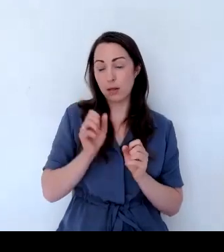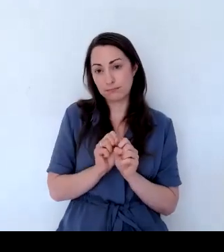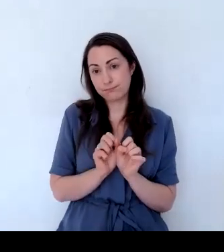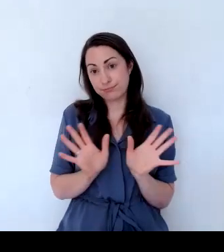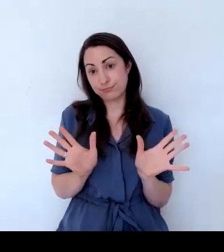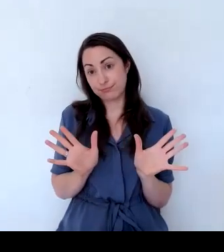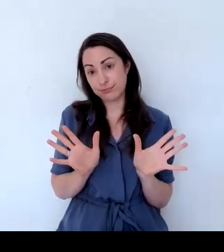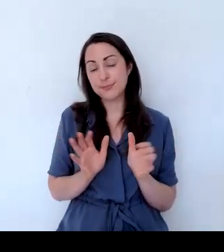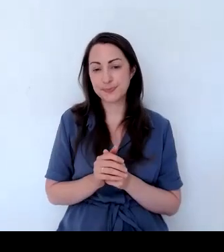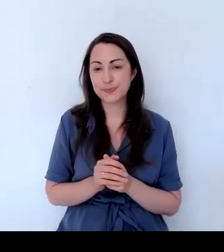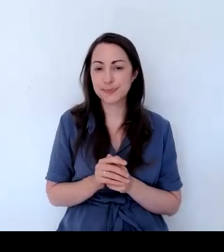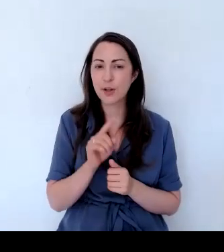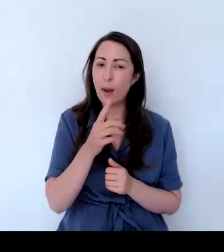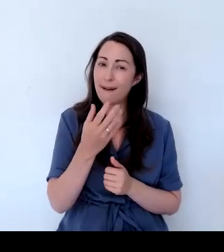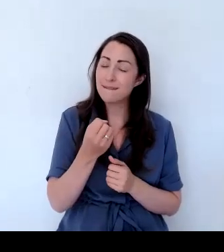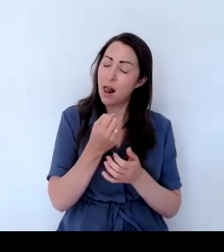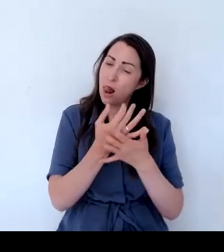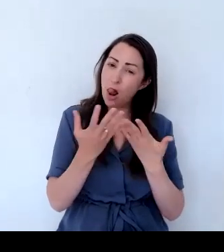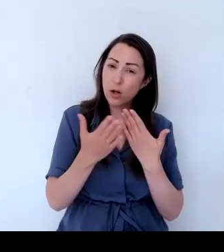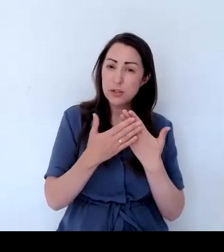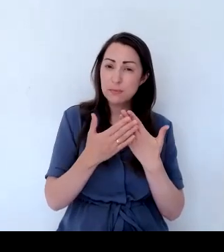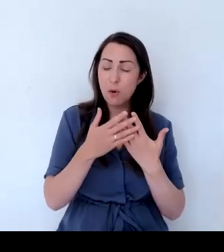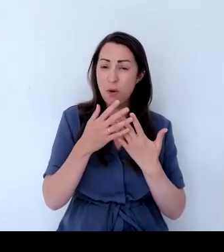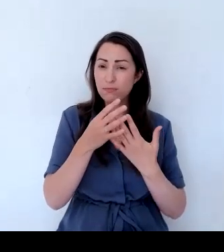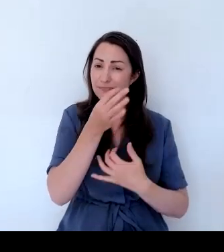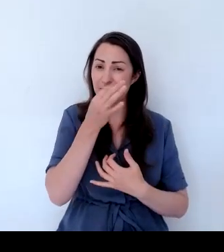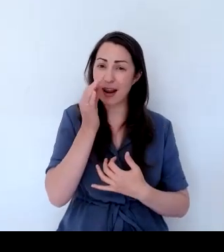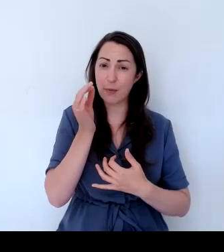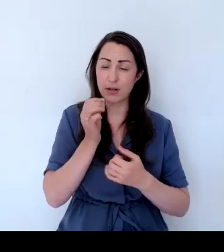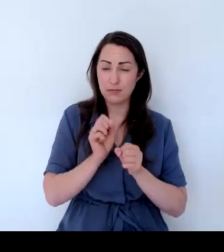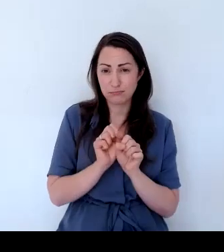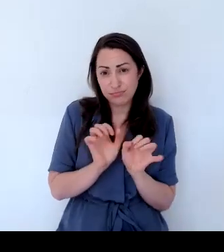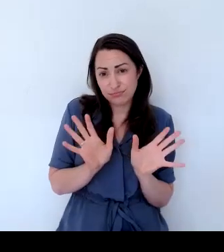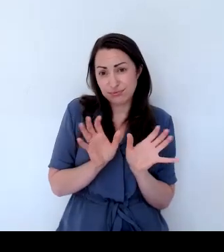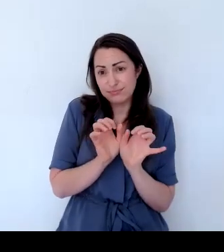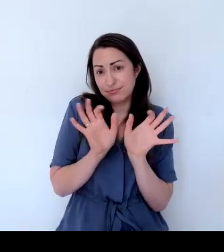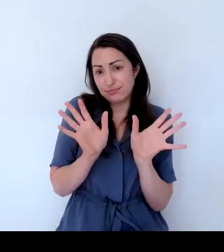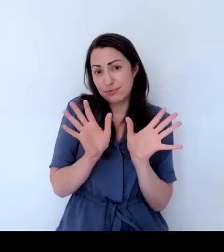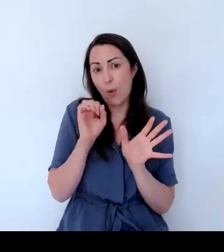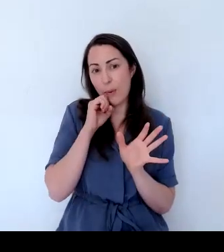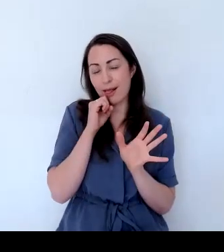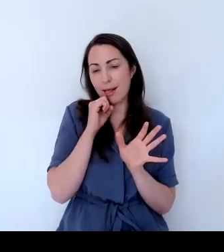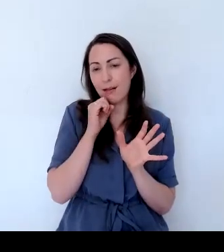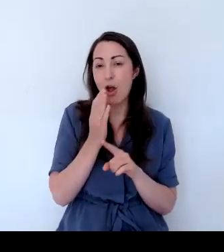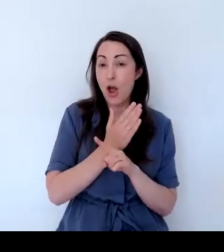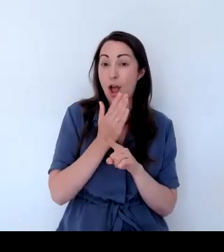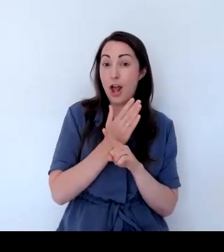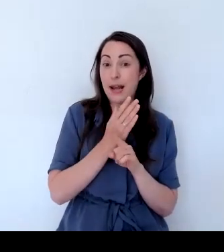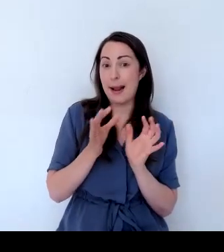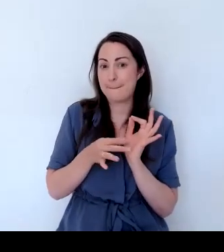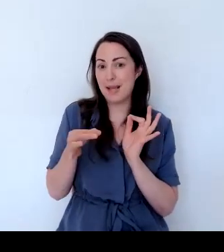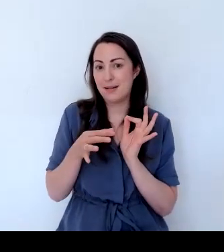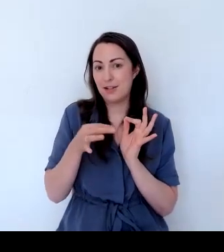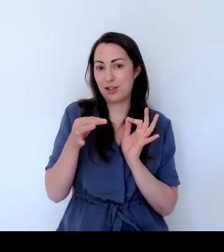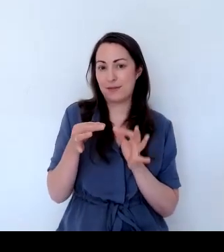can, you know, you can get lots more flowers at the sides if you pinch out those middle sections early on. So, yeah,